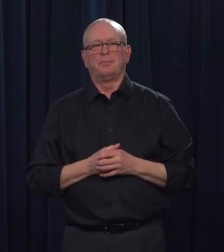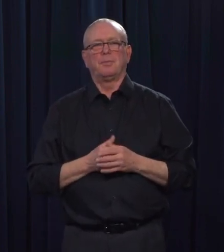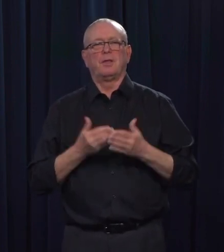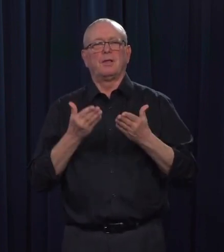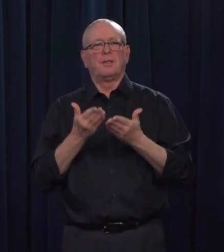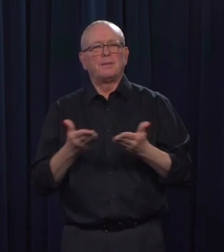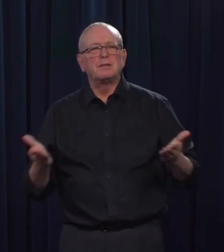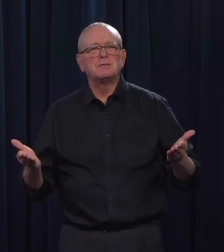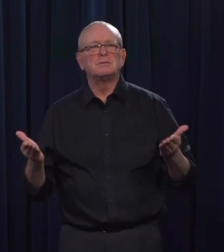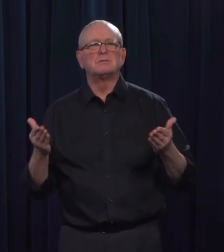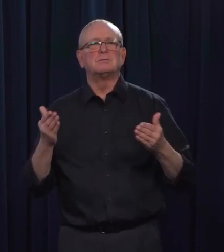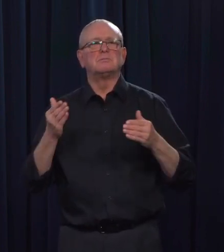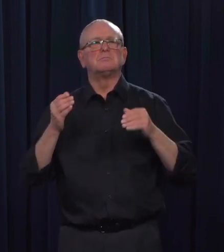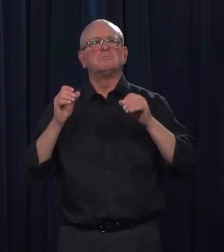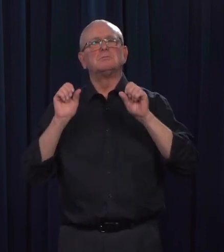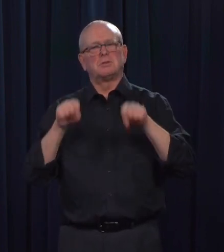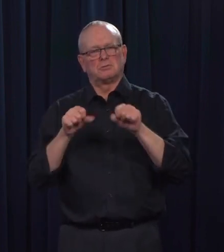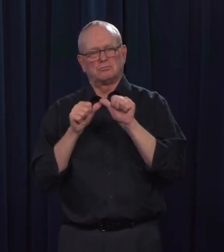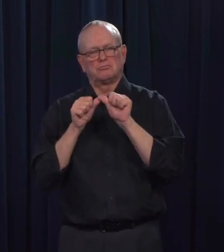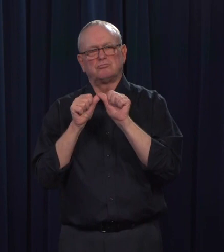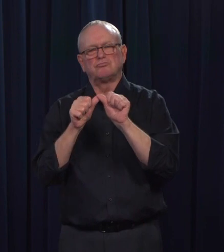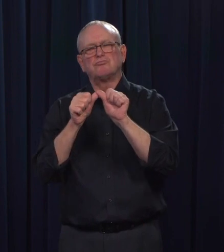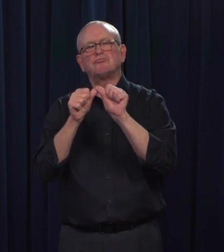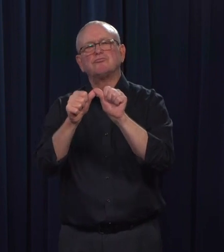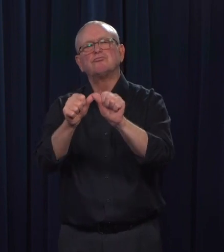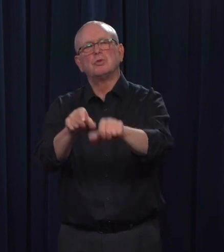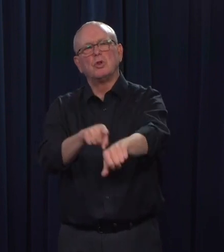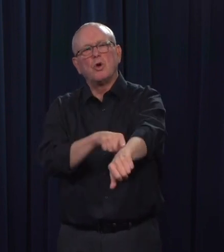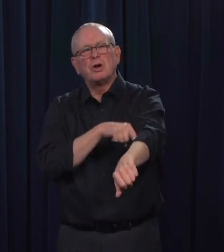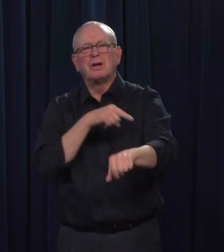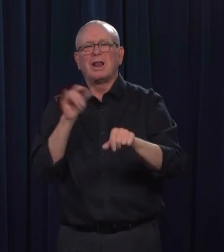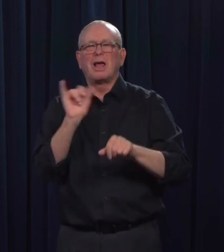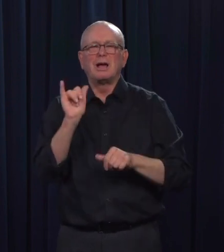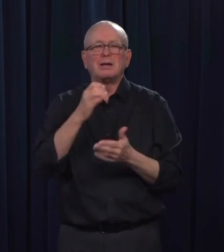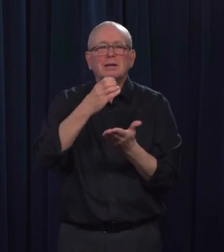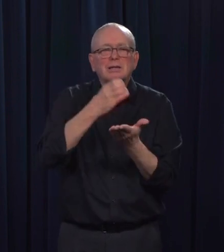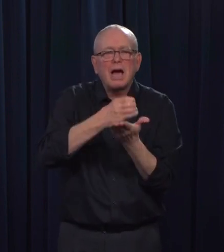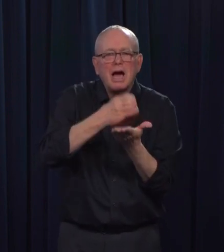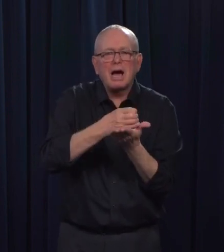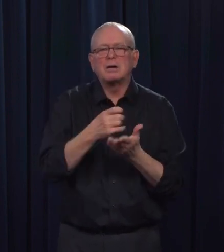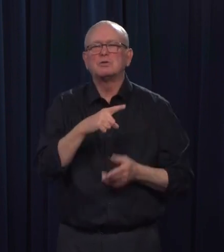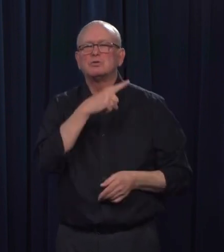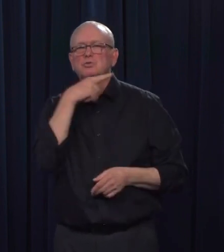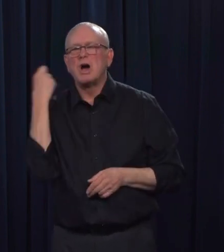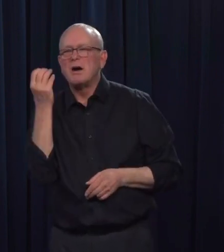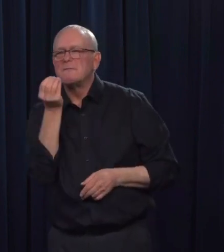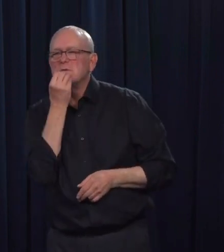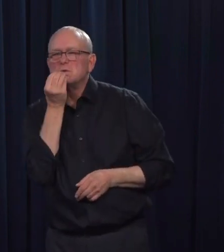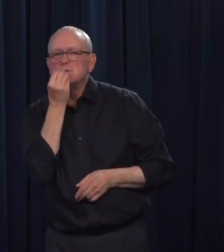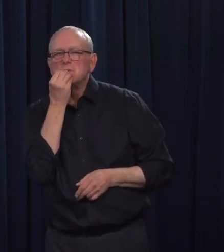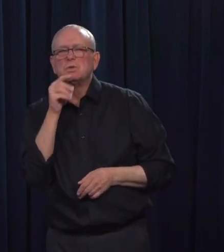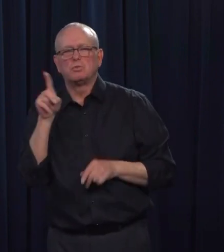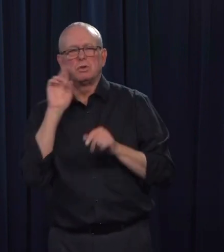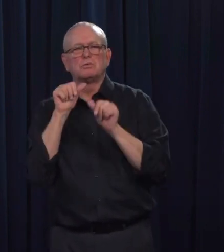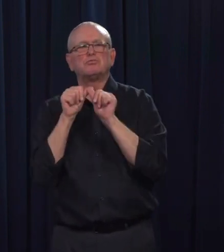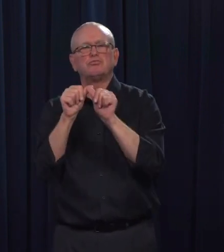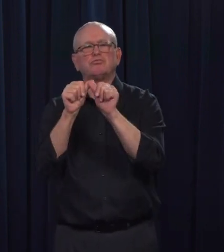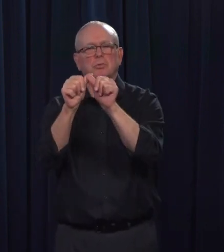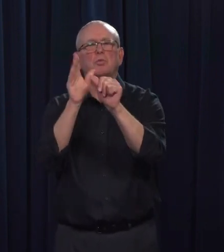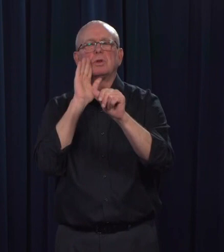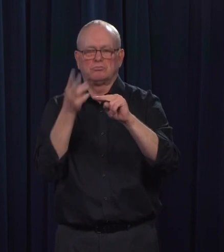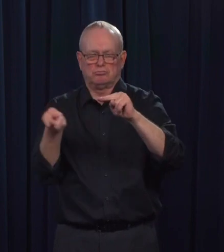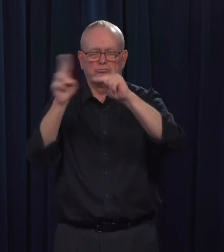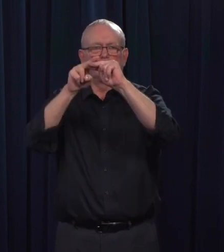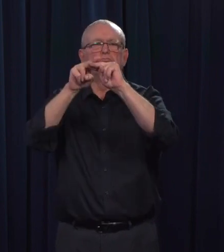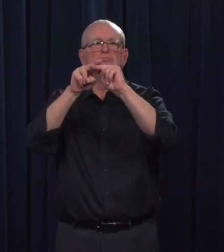and reiterate what Premier Kenney and Chief Medical Officer of Health, Dr. Hinshaw, have said to Albertans. Do not hoard food and